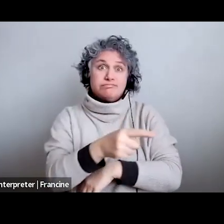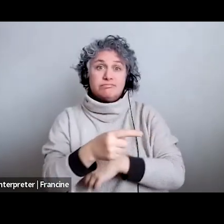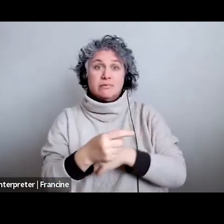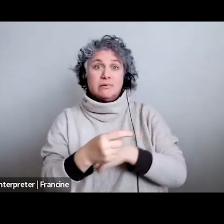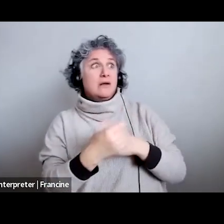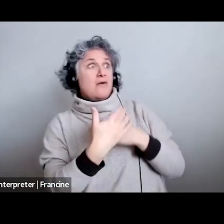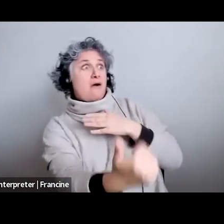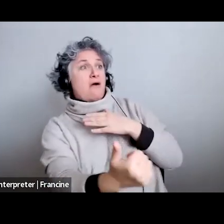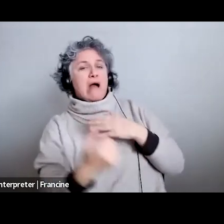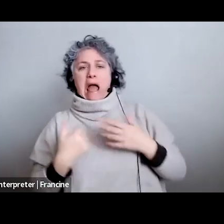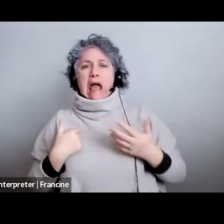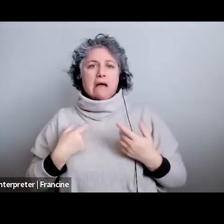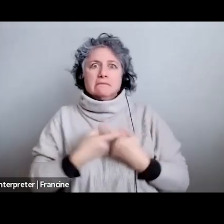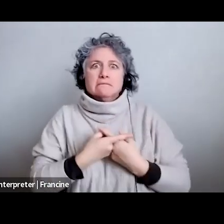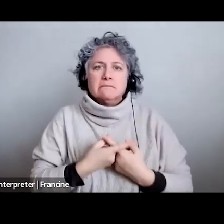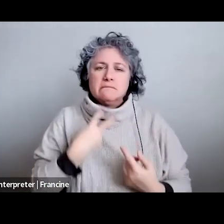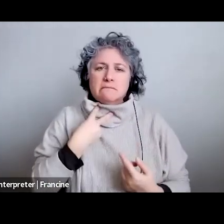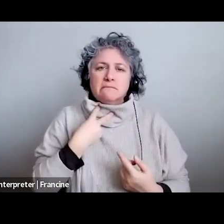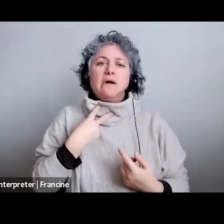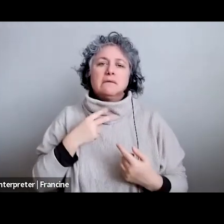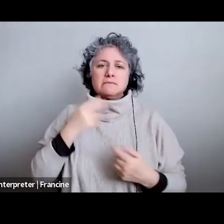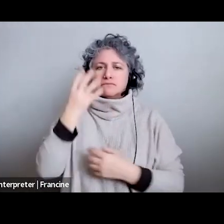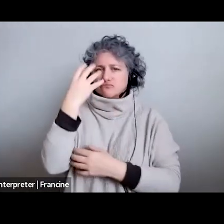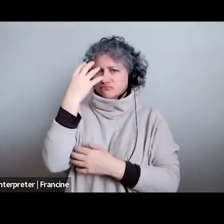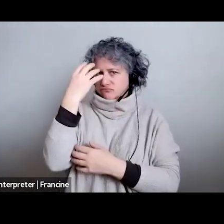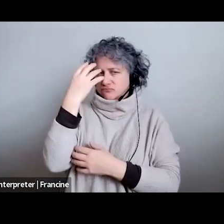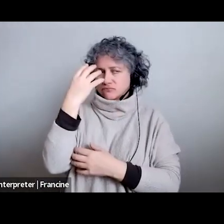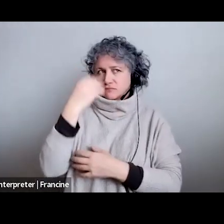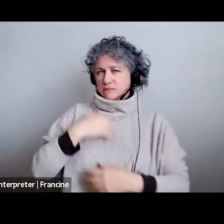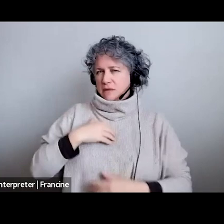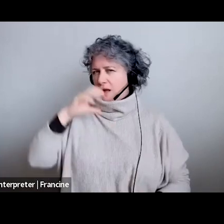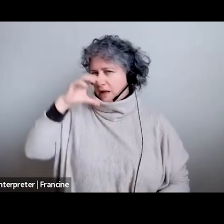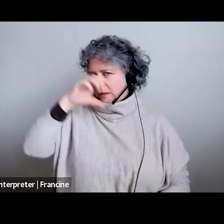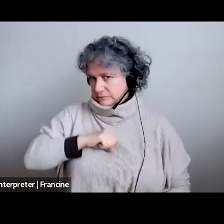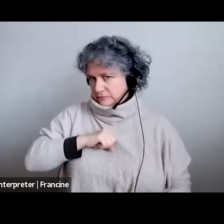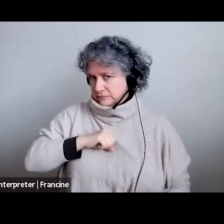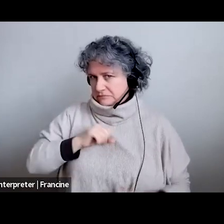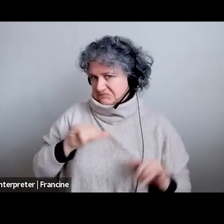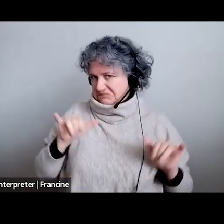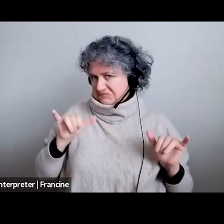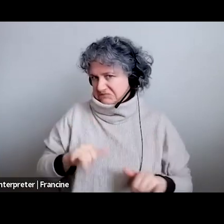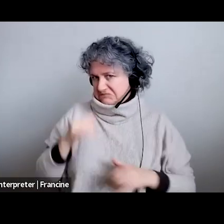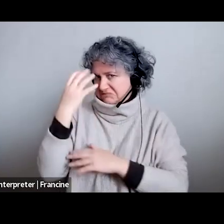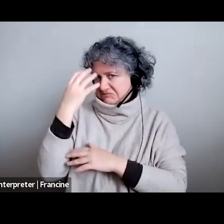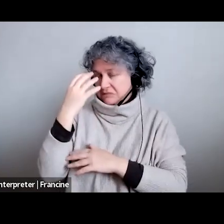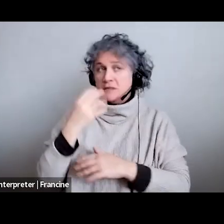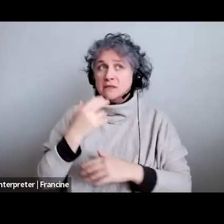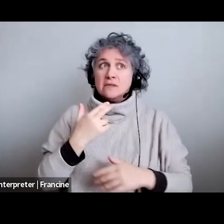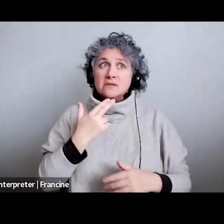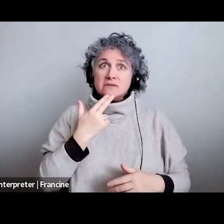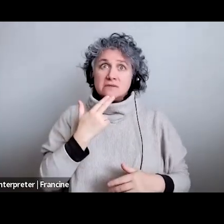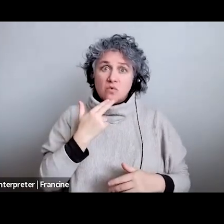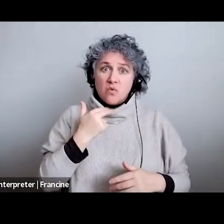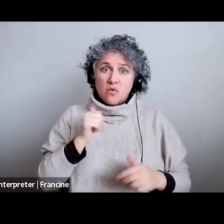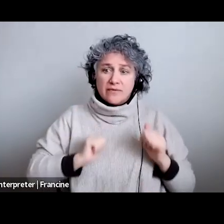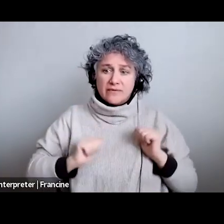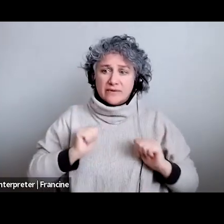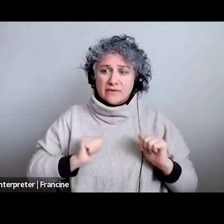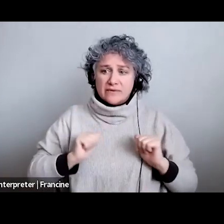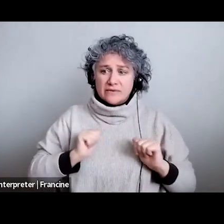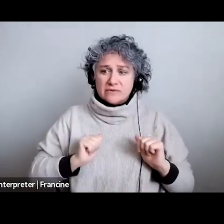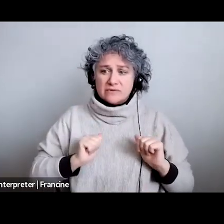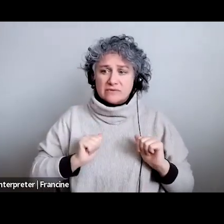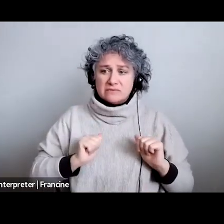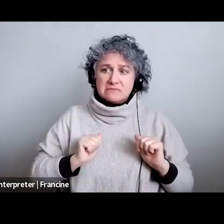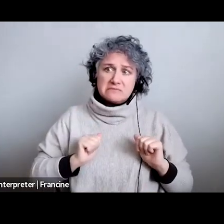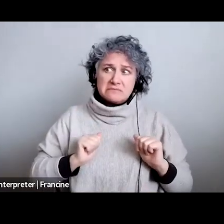that would be my guess i would guess that some of the smaller theaters may